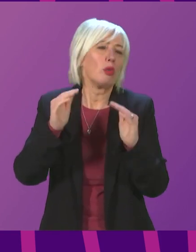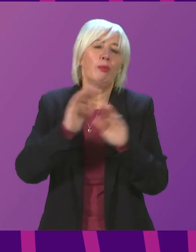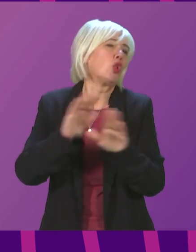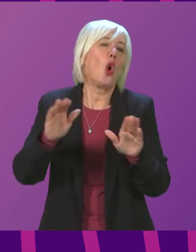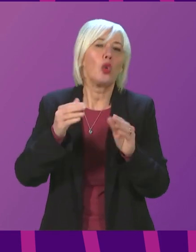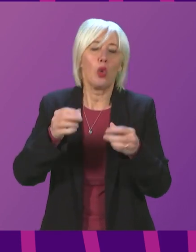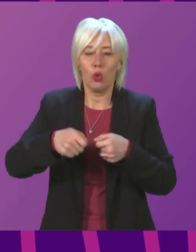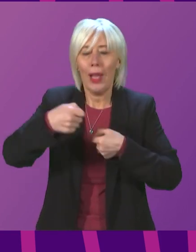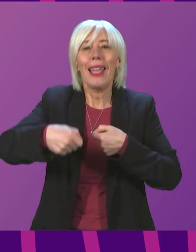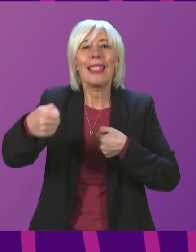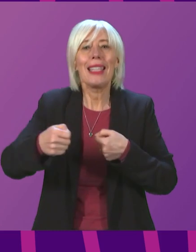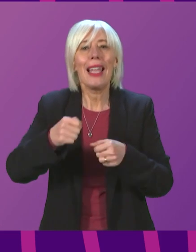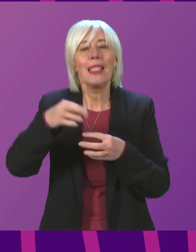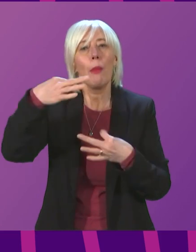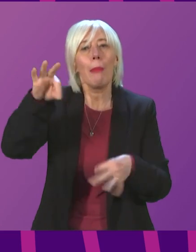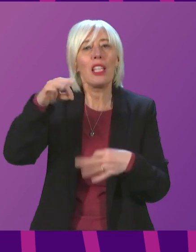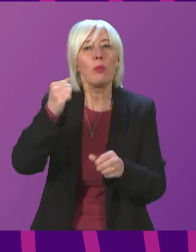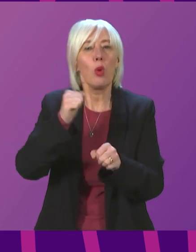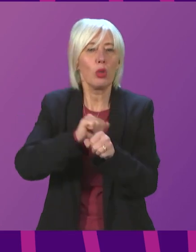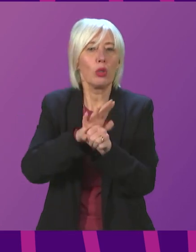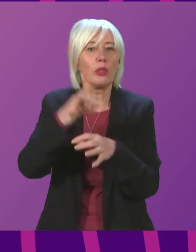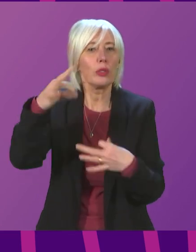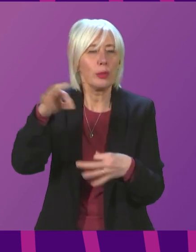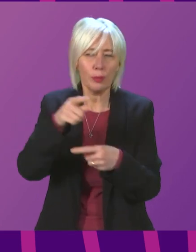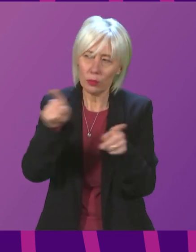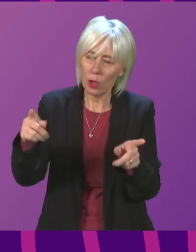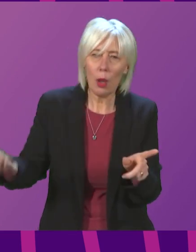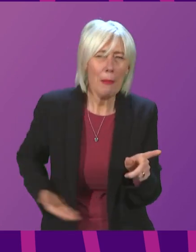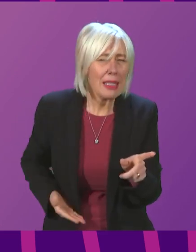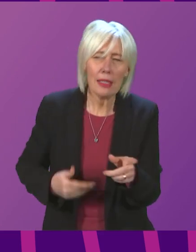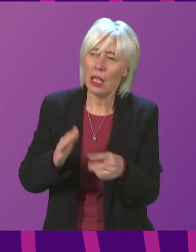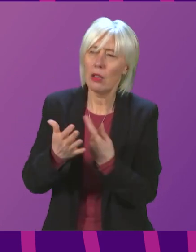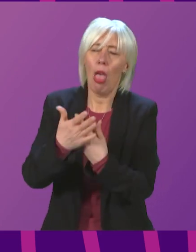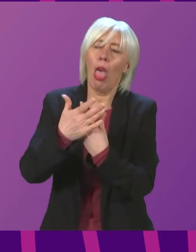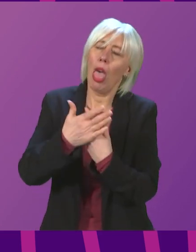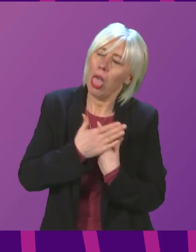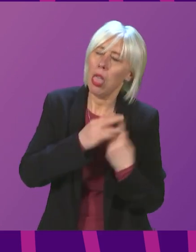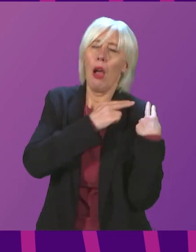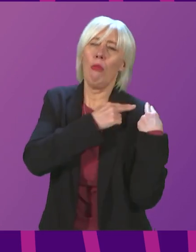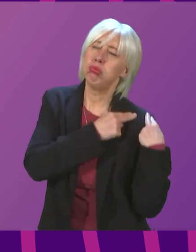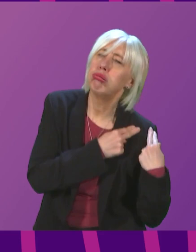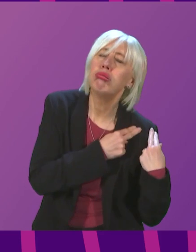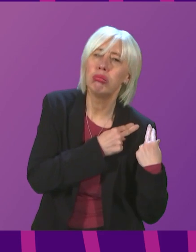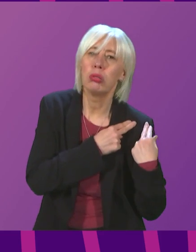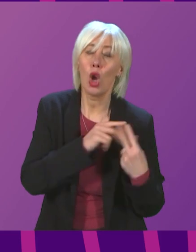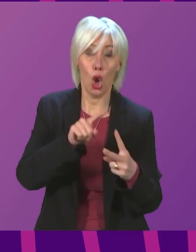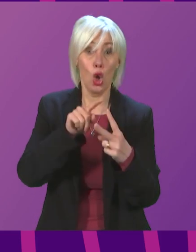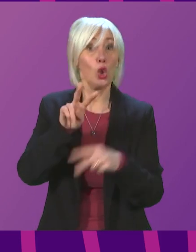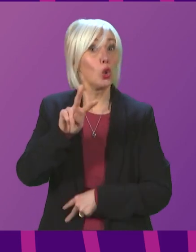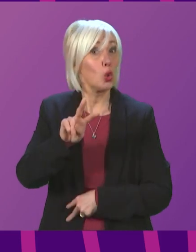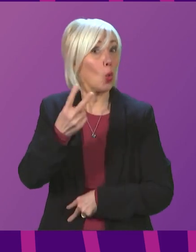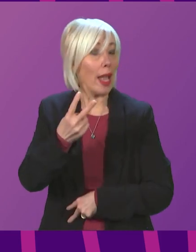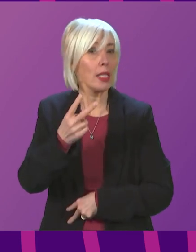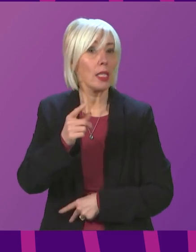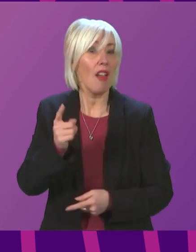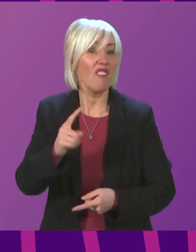scheme. For many Scottish businesses, it remains a burden and a potential risk. The First Minister has twice threatened to extend the